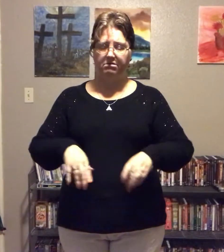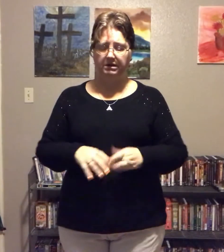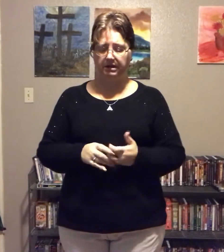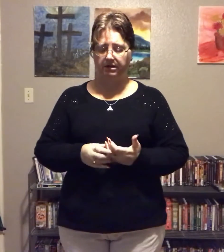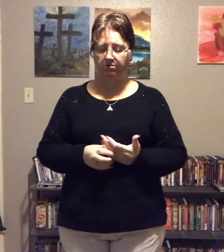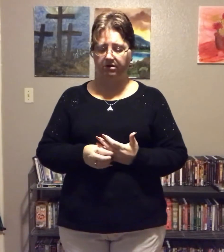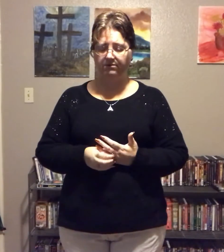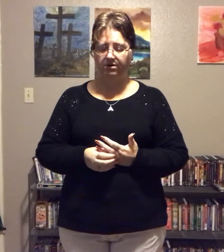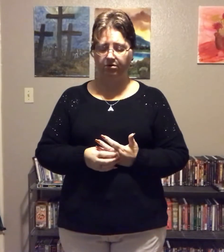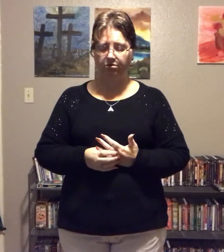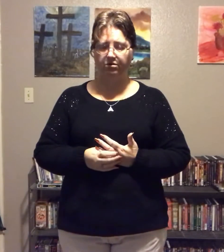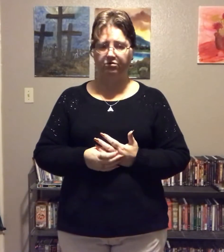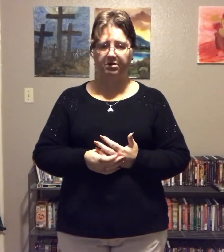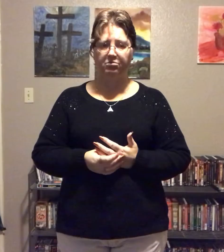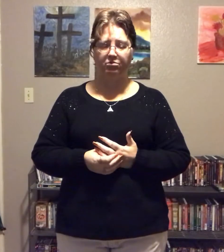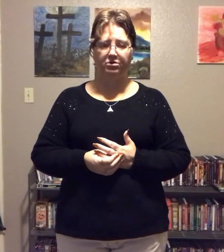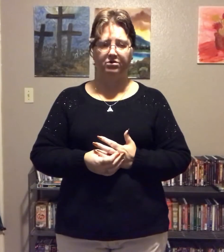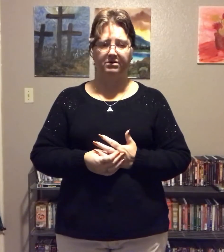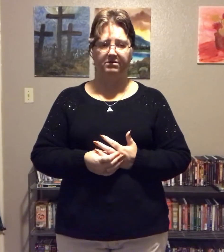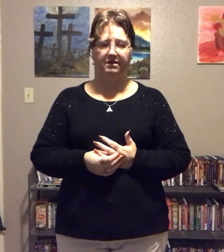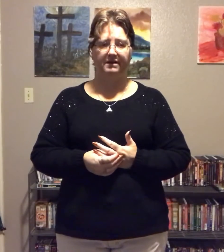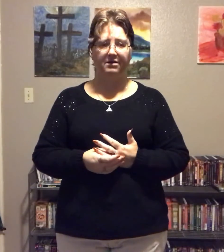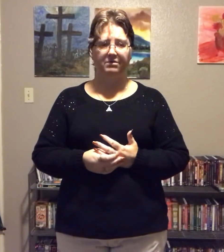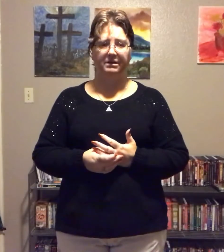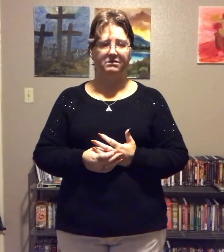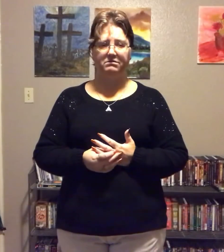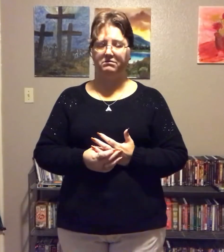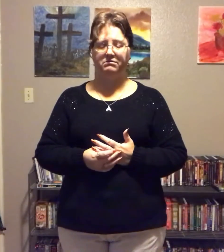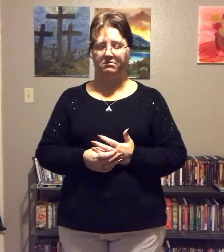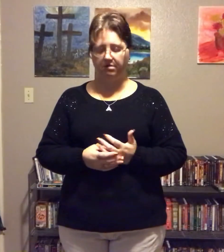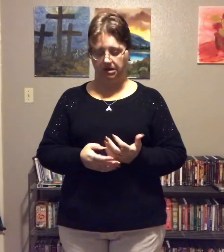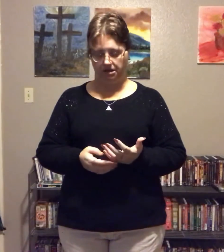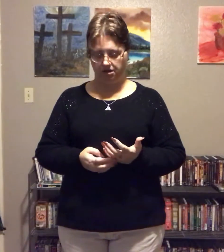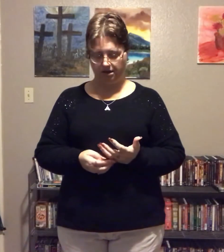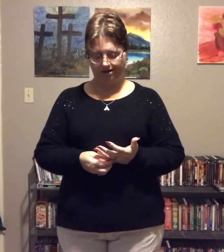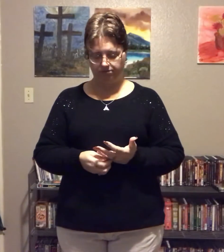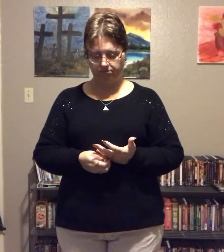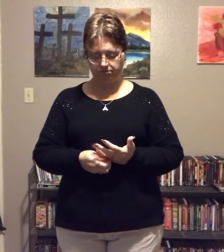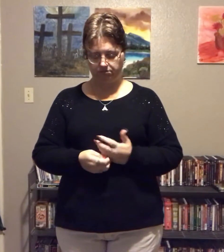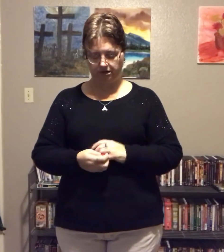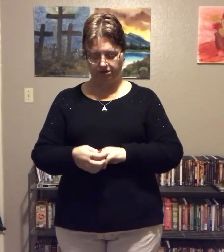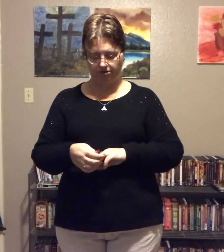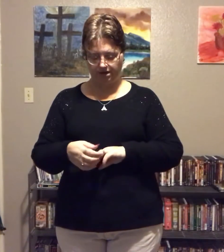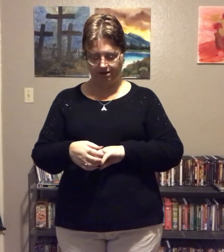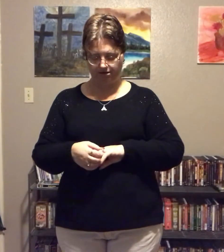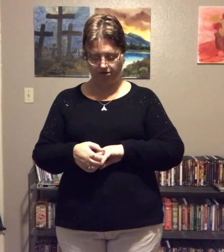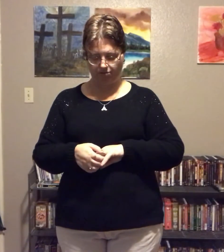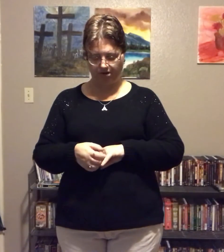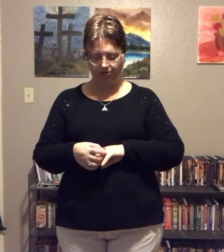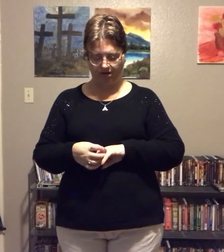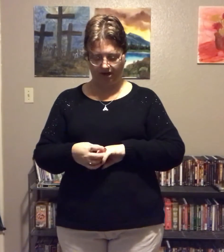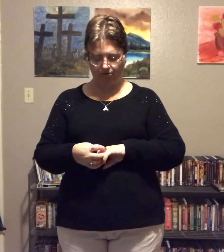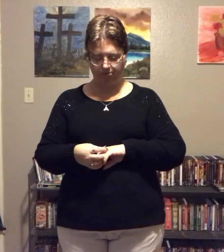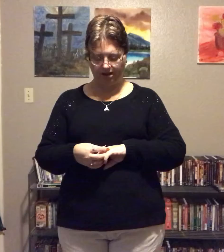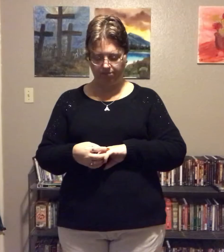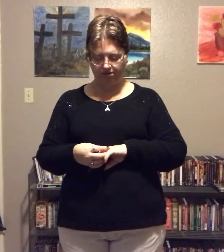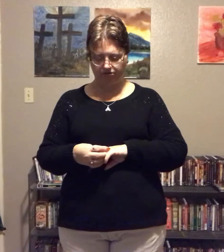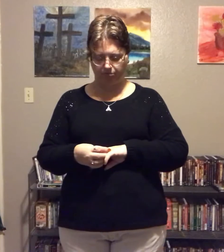I don't even know who those people were that said that. But, yeah. You can't go by how a baby is